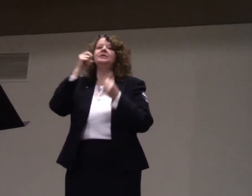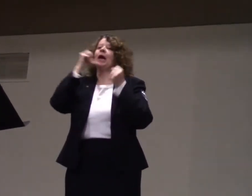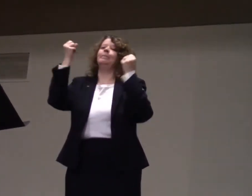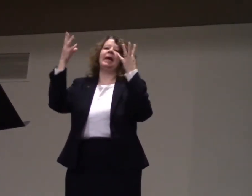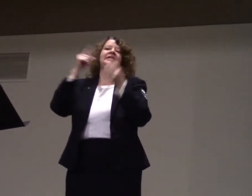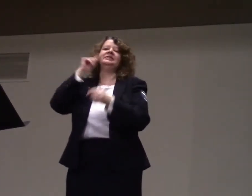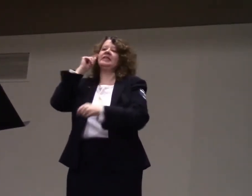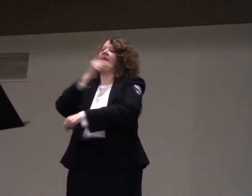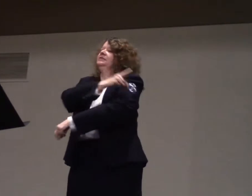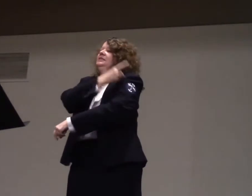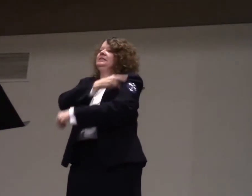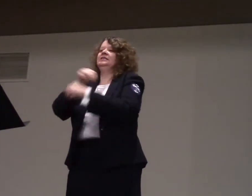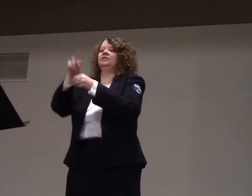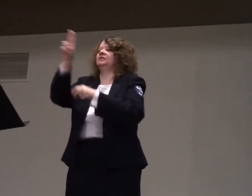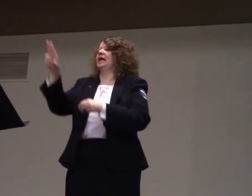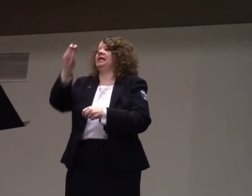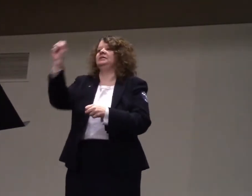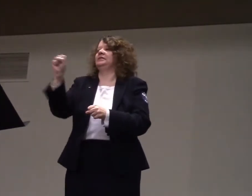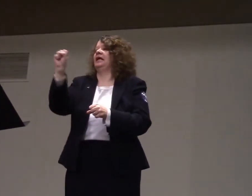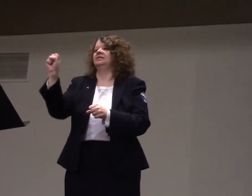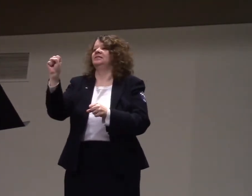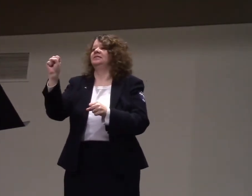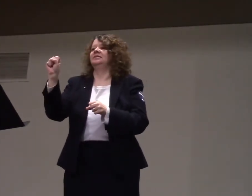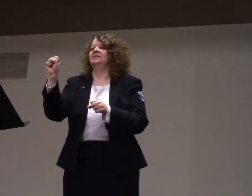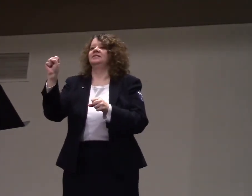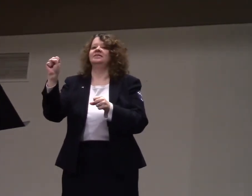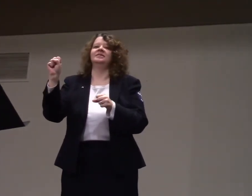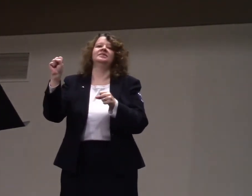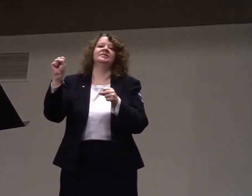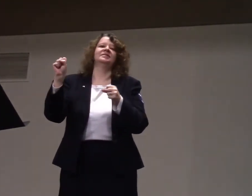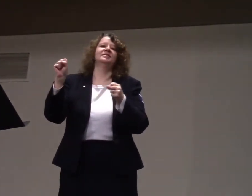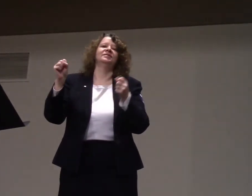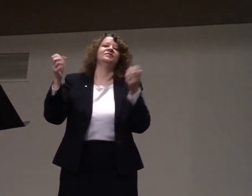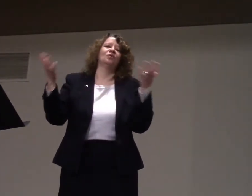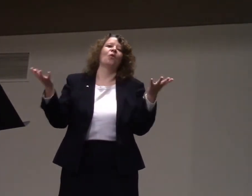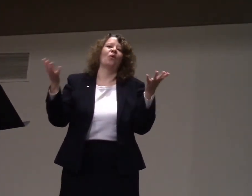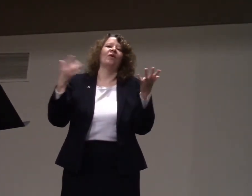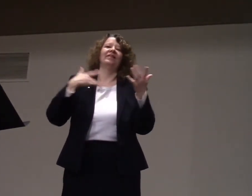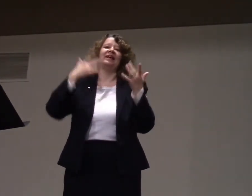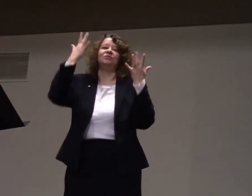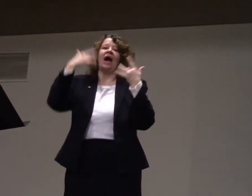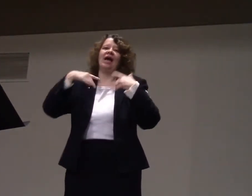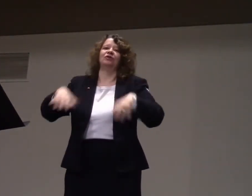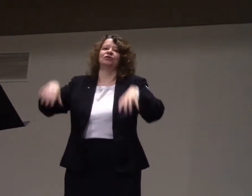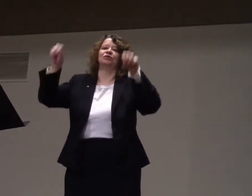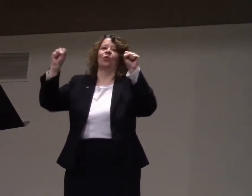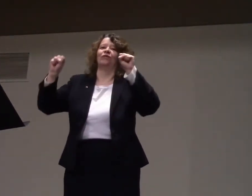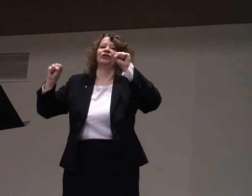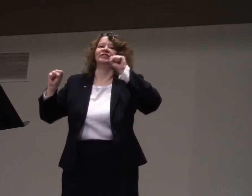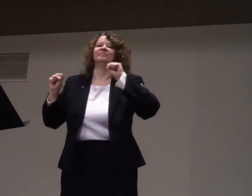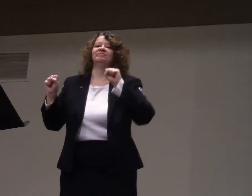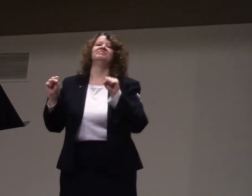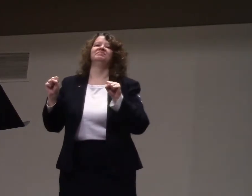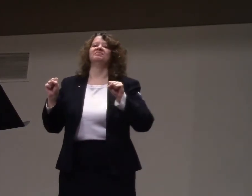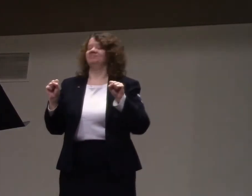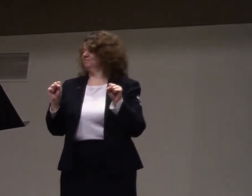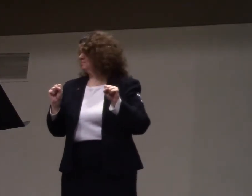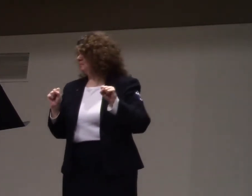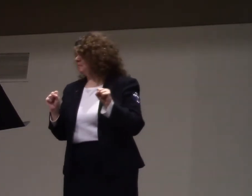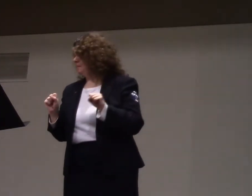That's my reason. There's many, um, not a lot of deaf deaf deafness in the U.S. So that's why I kind of took up